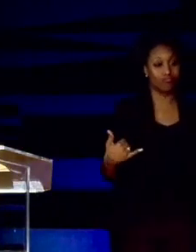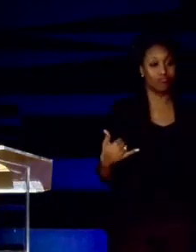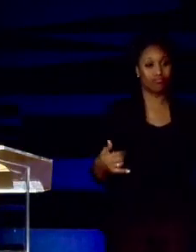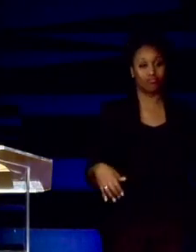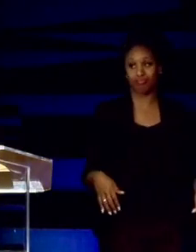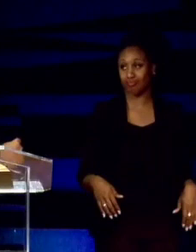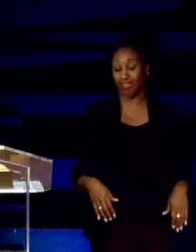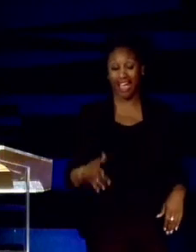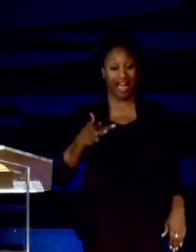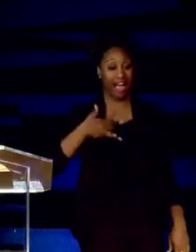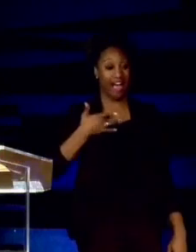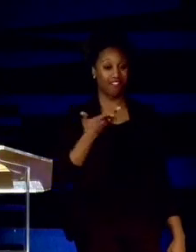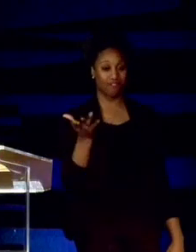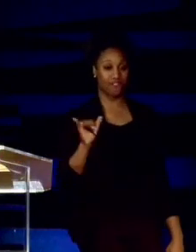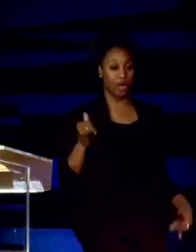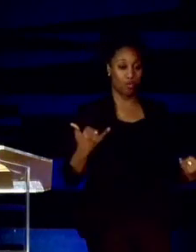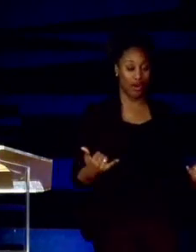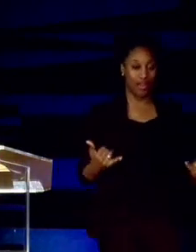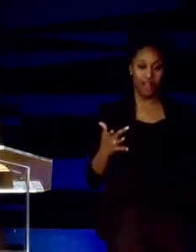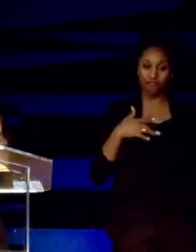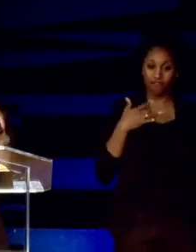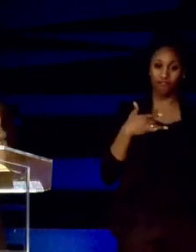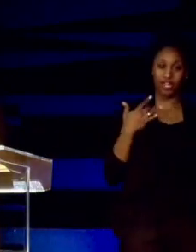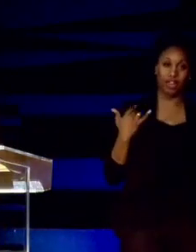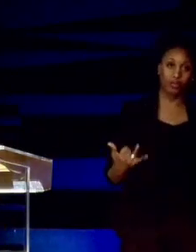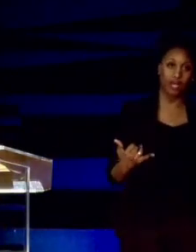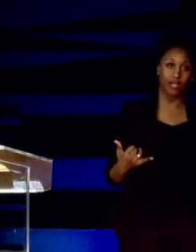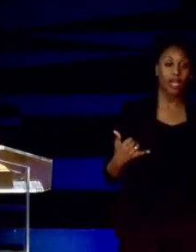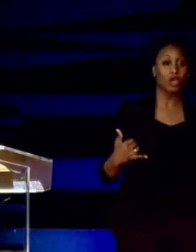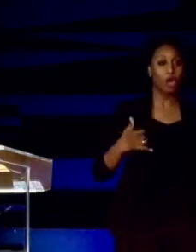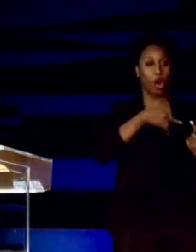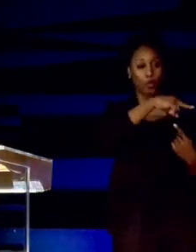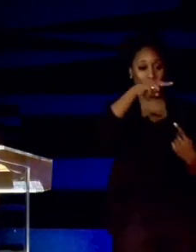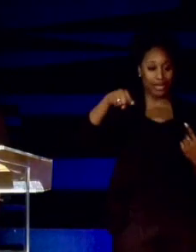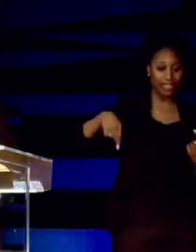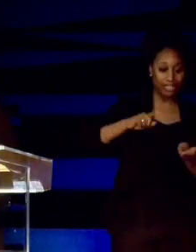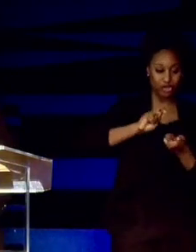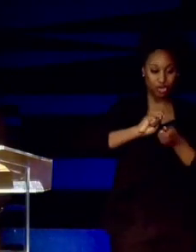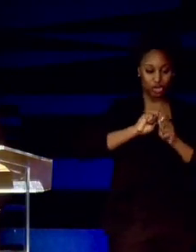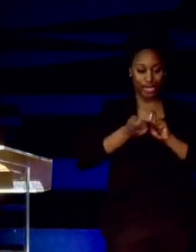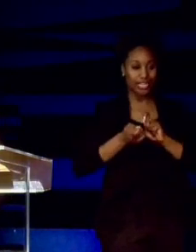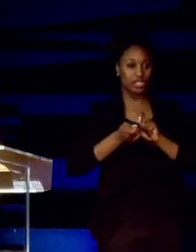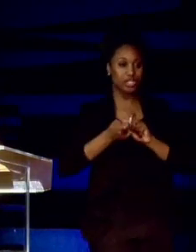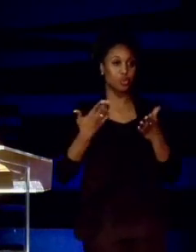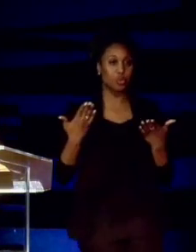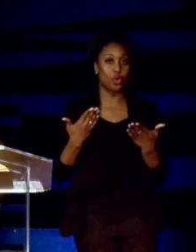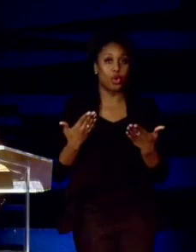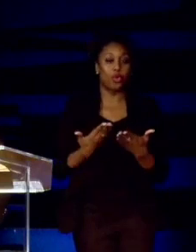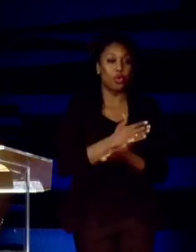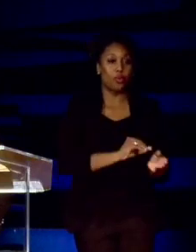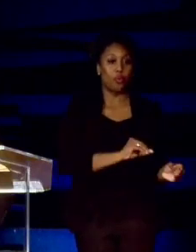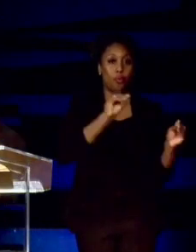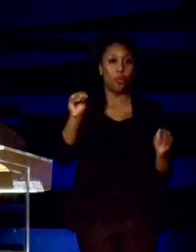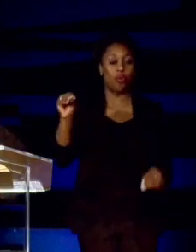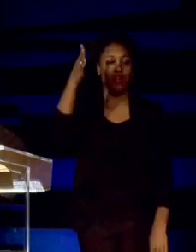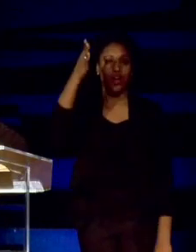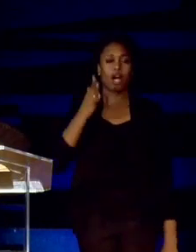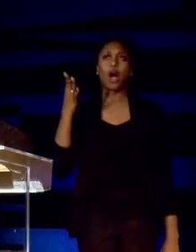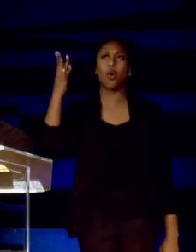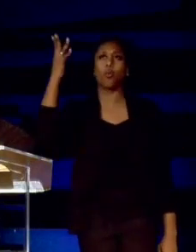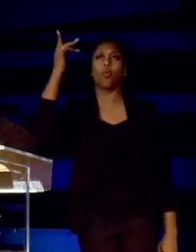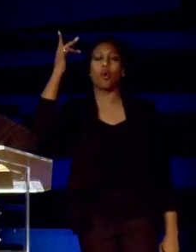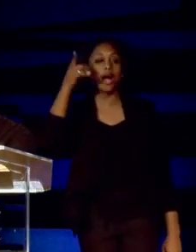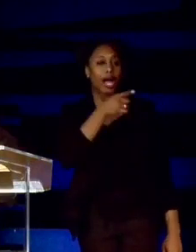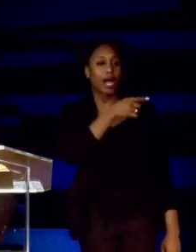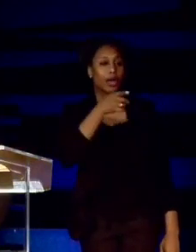Oh God, I'm feeling it already. You're already turning into another move of God. Why? Because